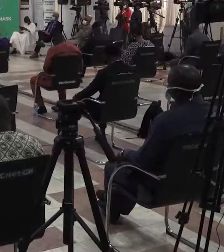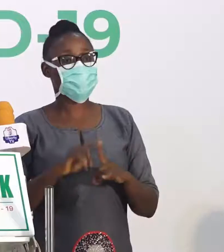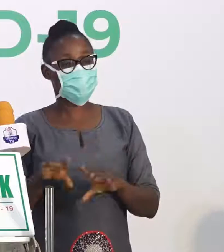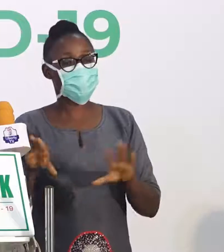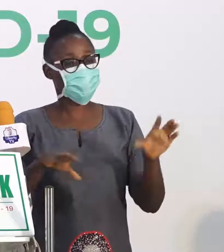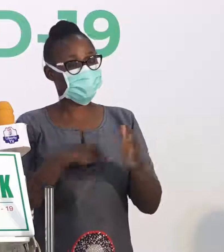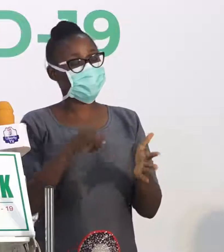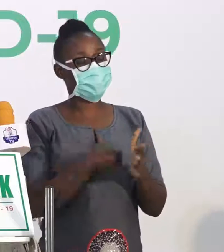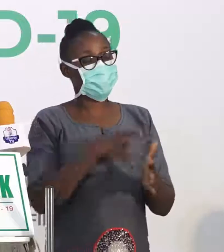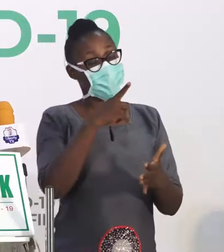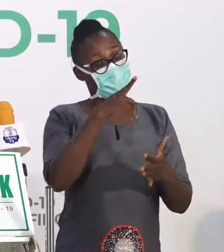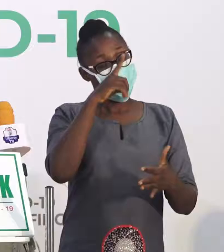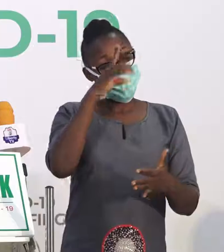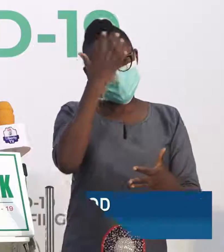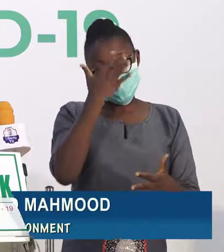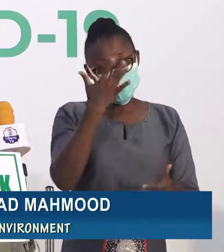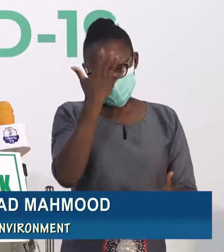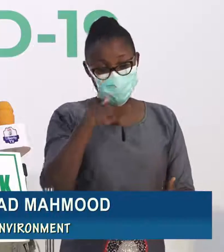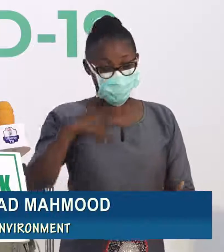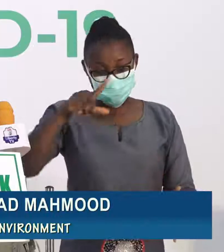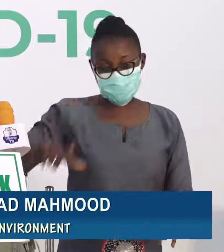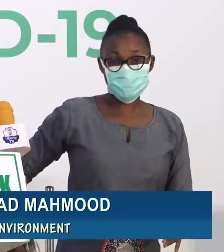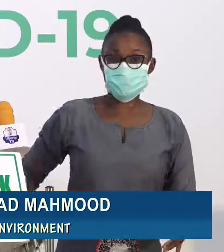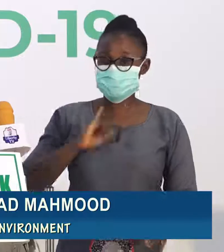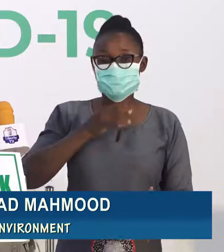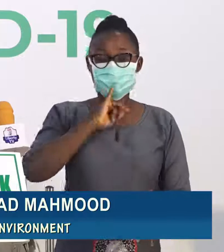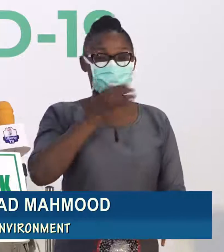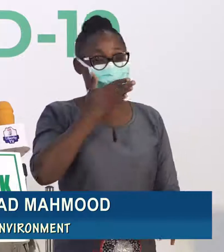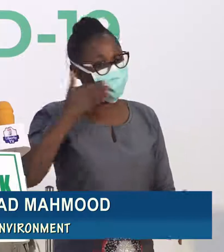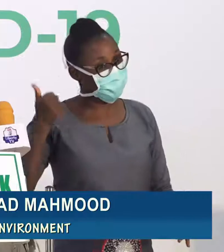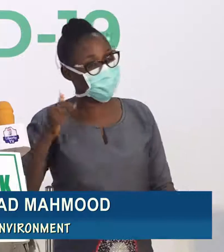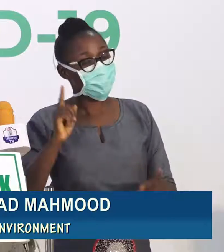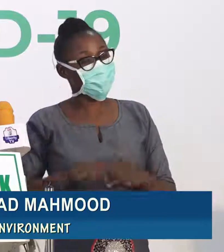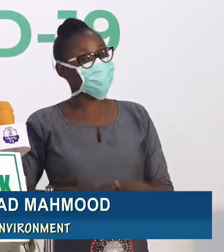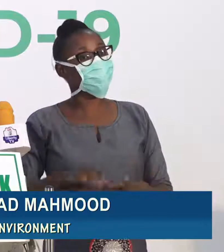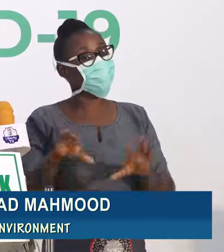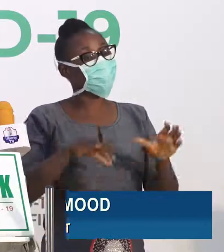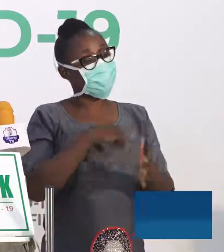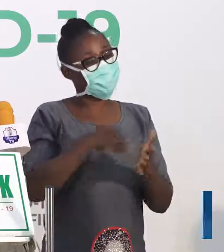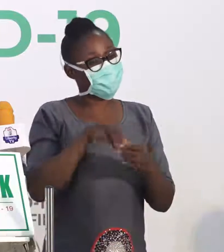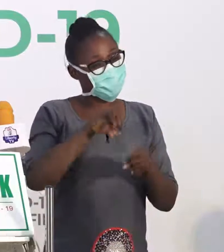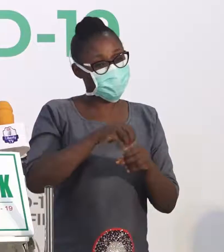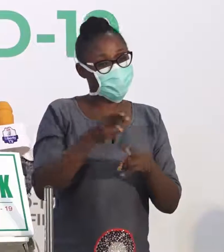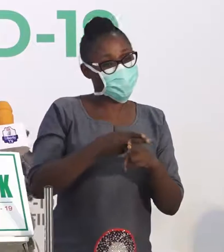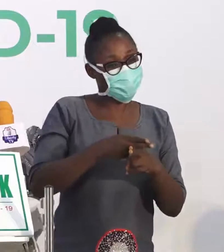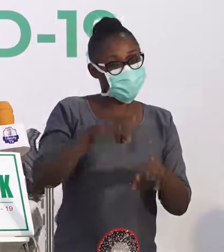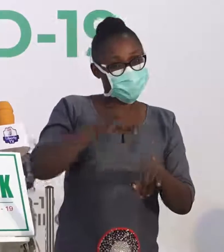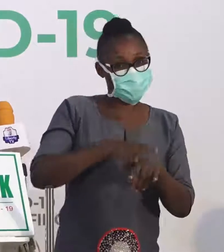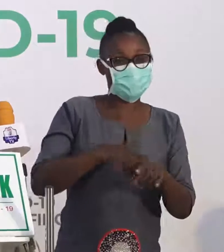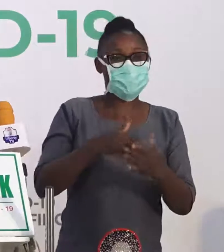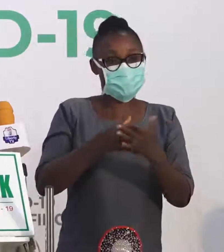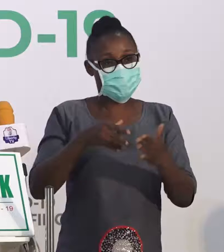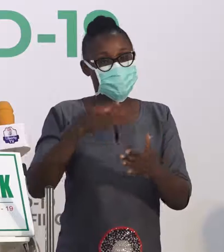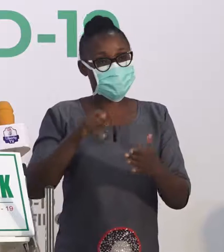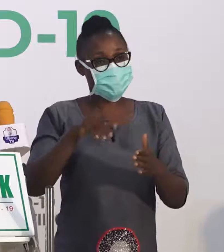-19. It's better to decontaminate and disinfect within a short period of time so that the kids will be going